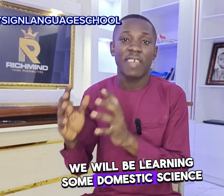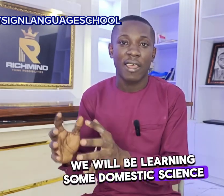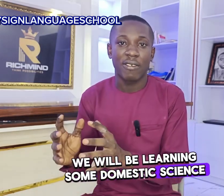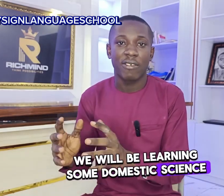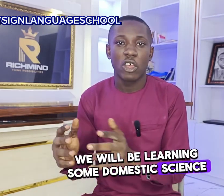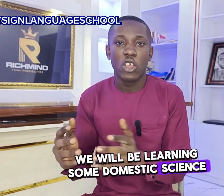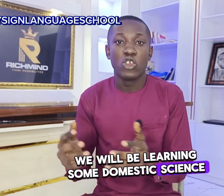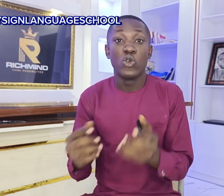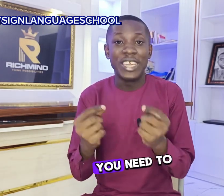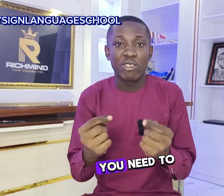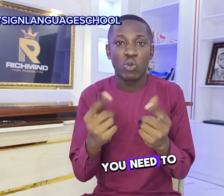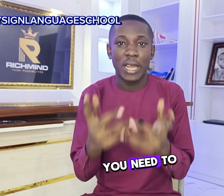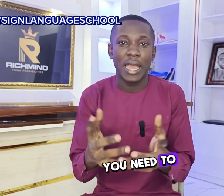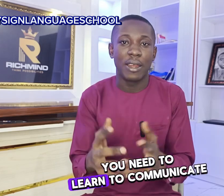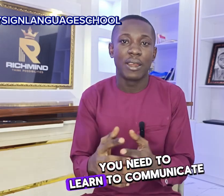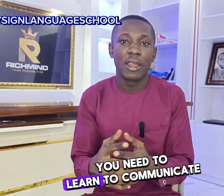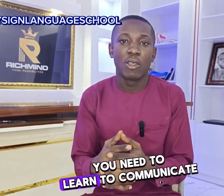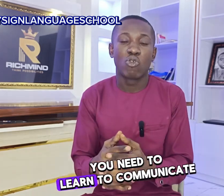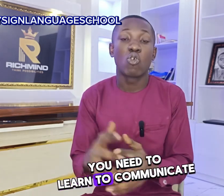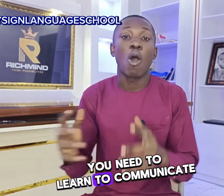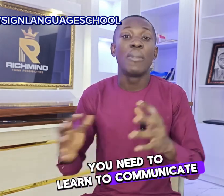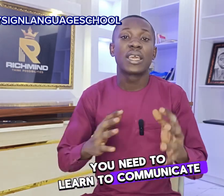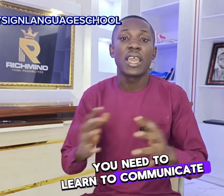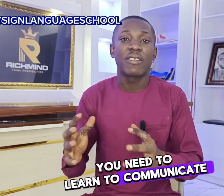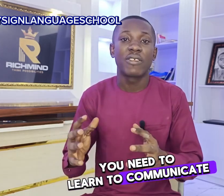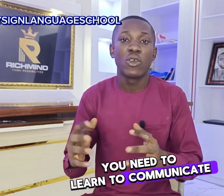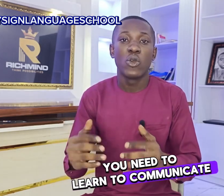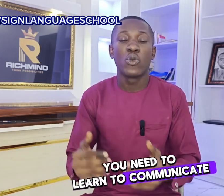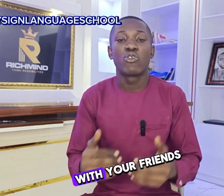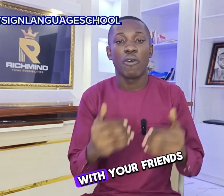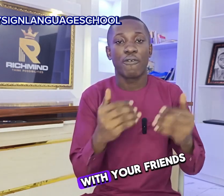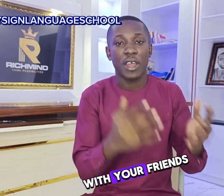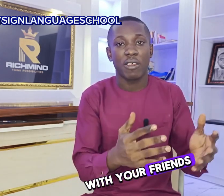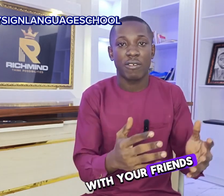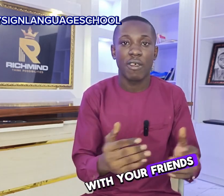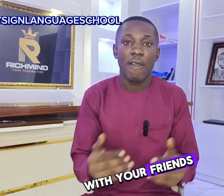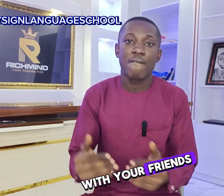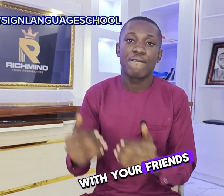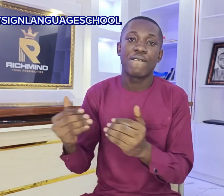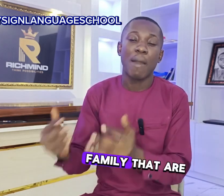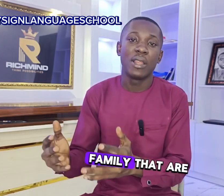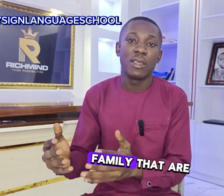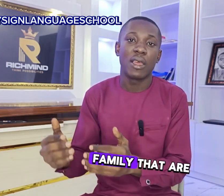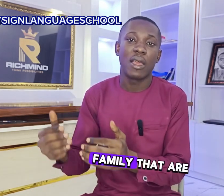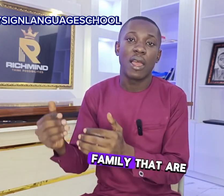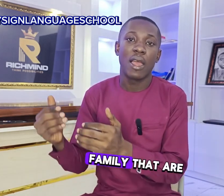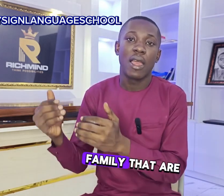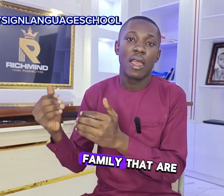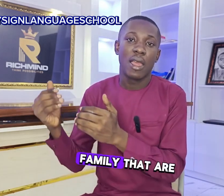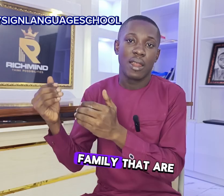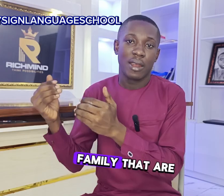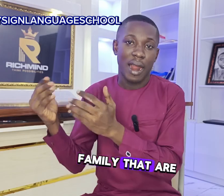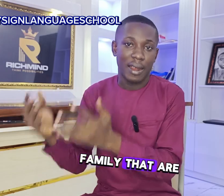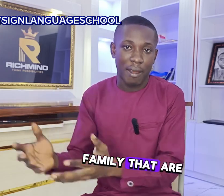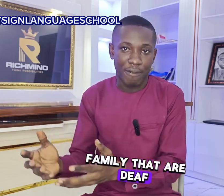science you need to learn to communicate with your friends family that are deaf